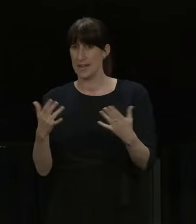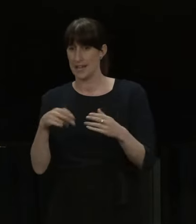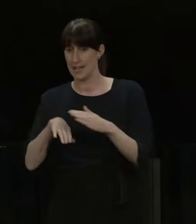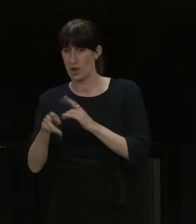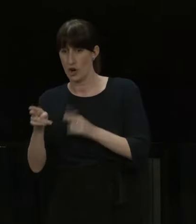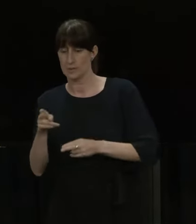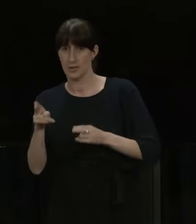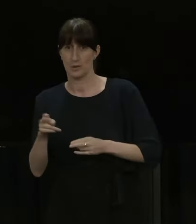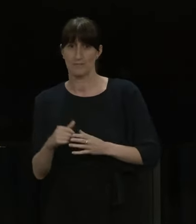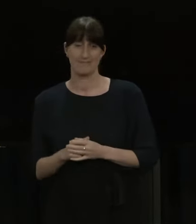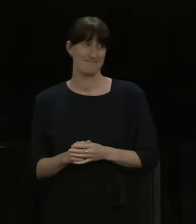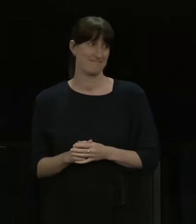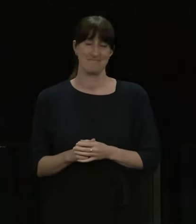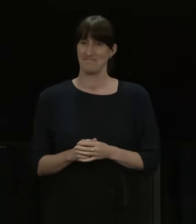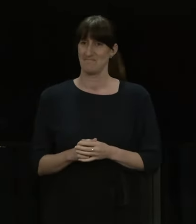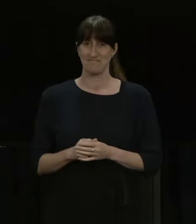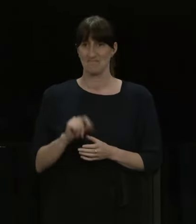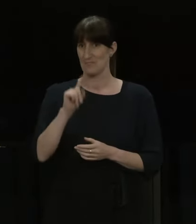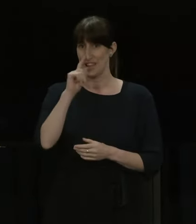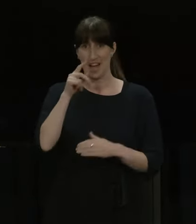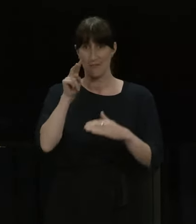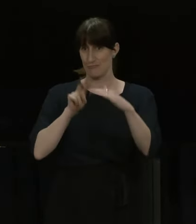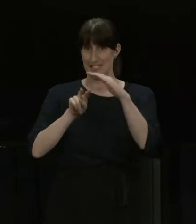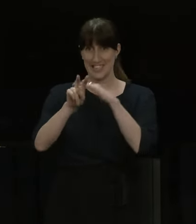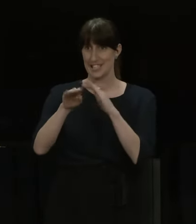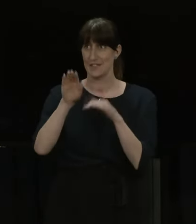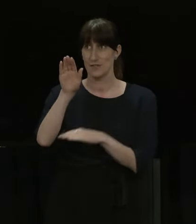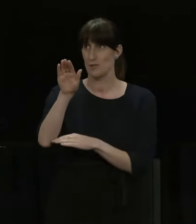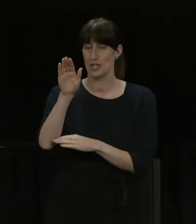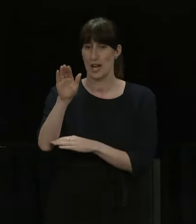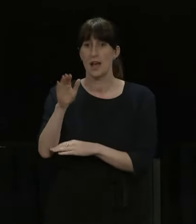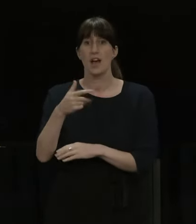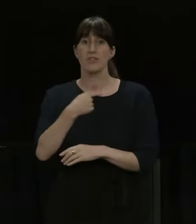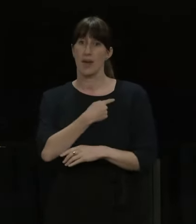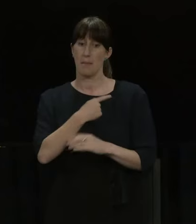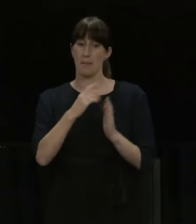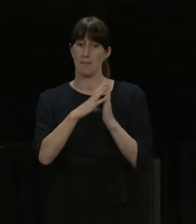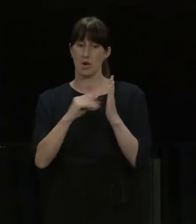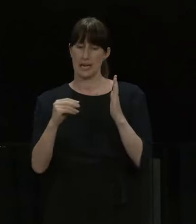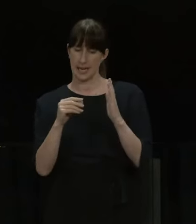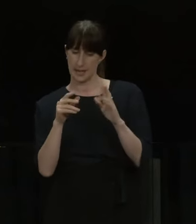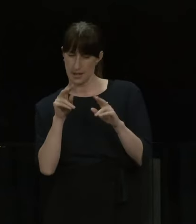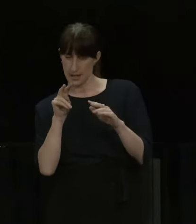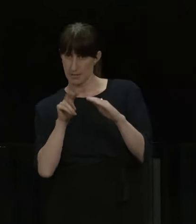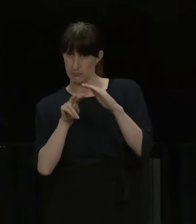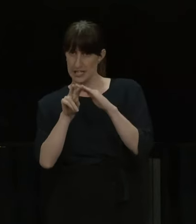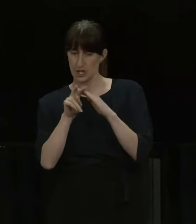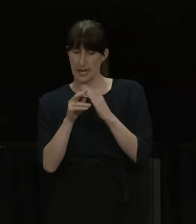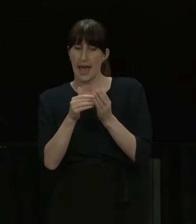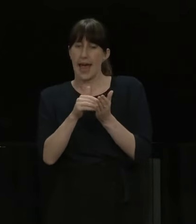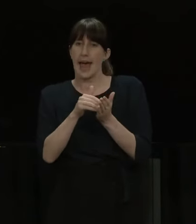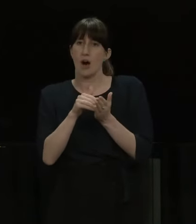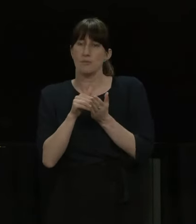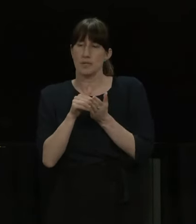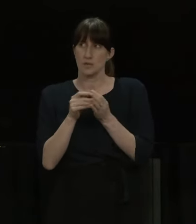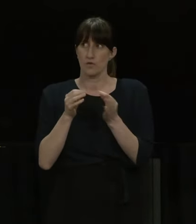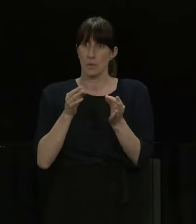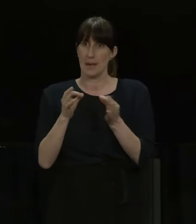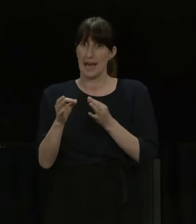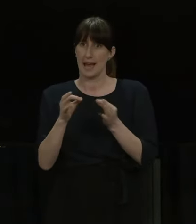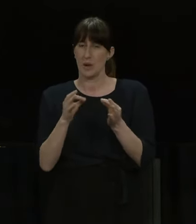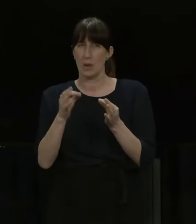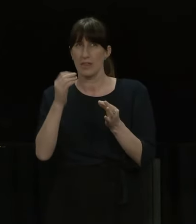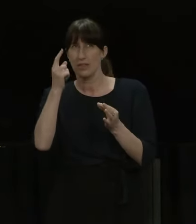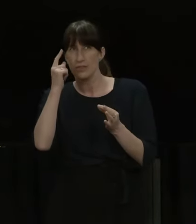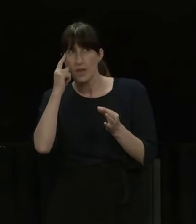We can't predict the future. What we do is we use the modelling to assist us with our planning. And we plan for what we think might happen or for